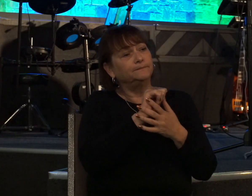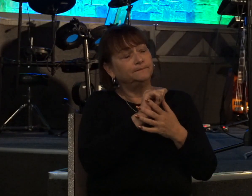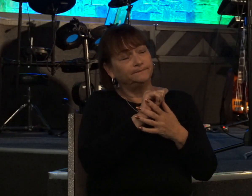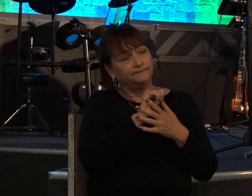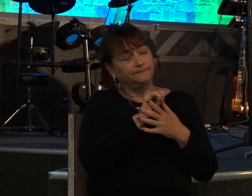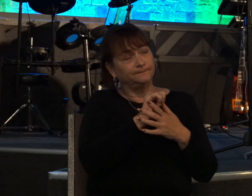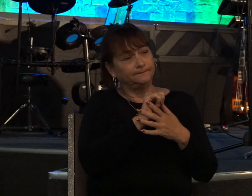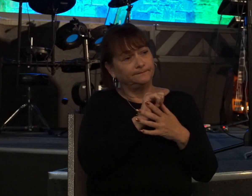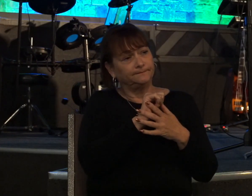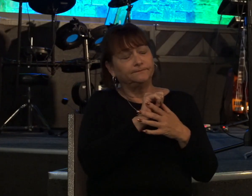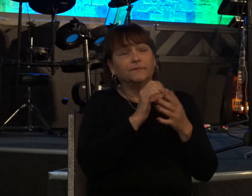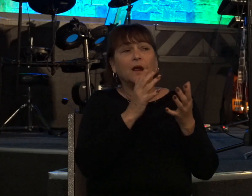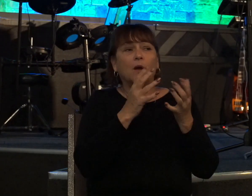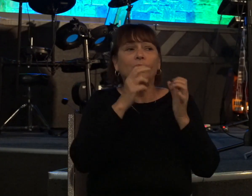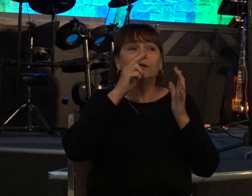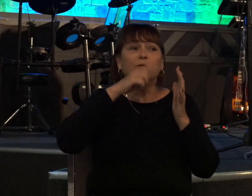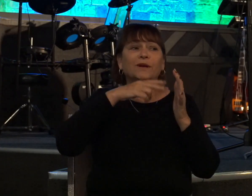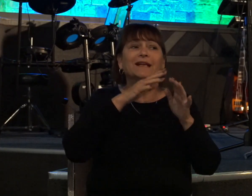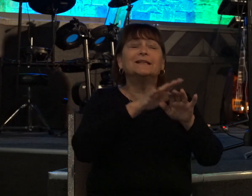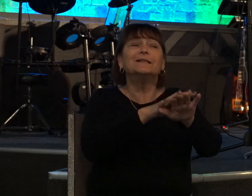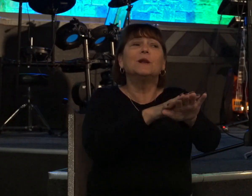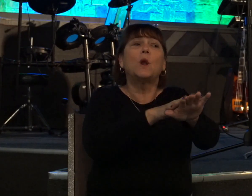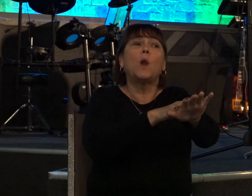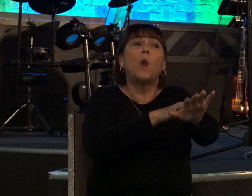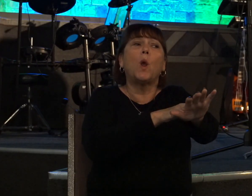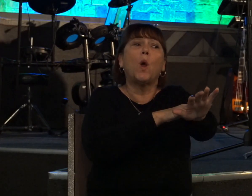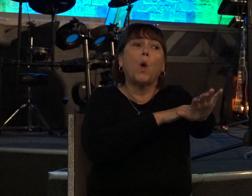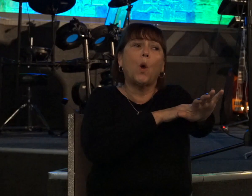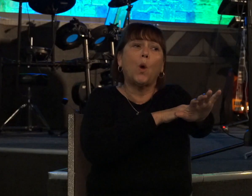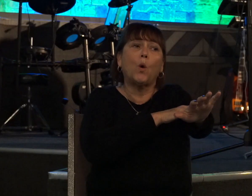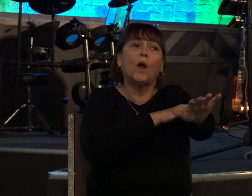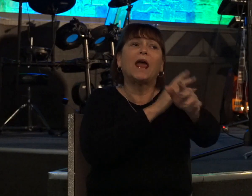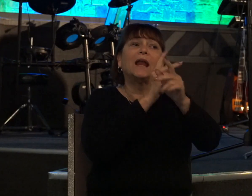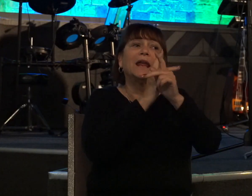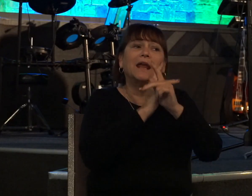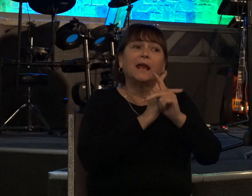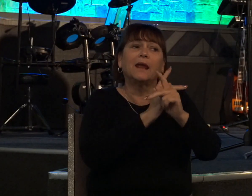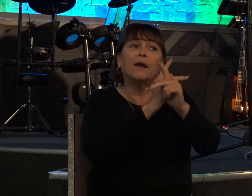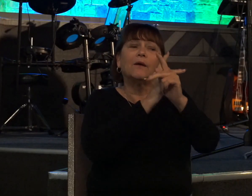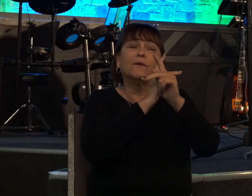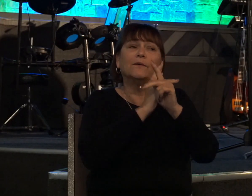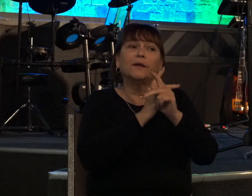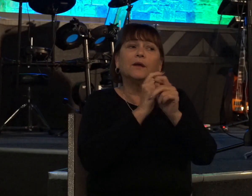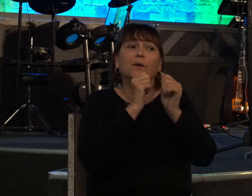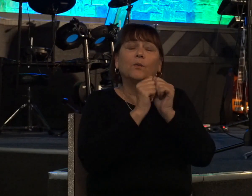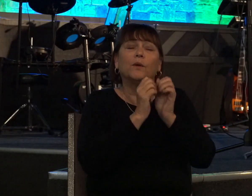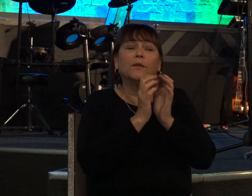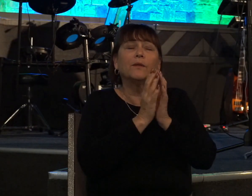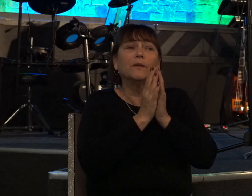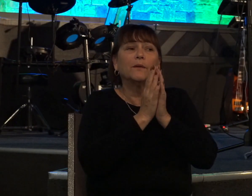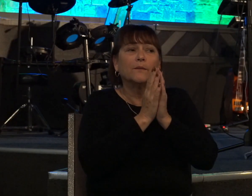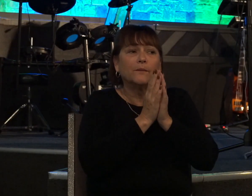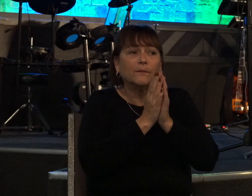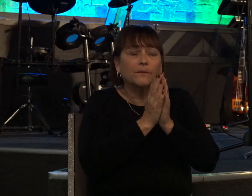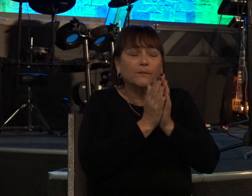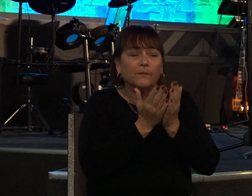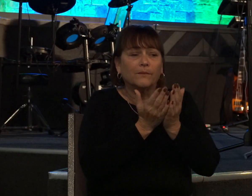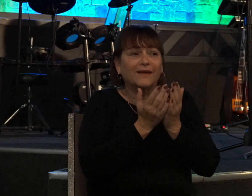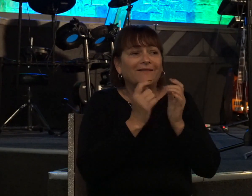and I want you to read it slowly and carefully with the context of David's sin in the back of